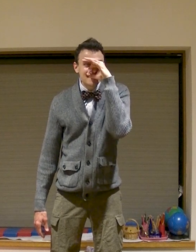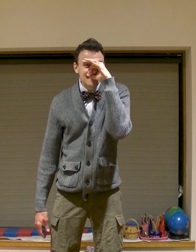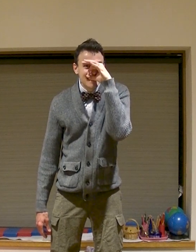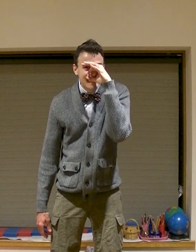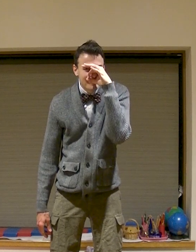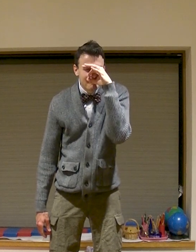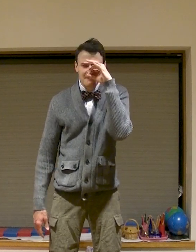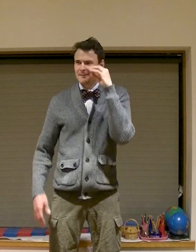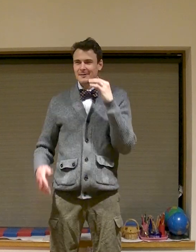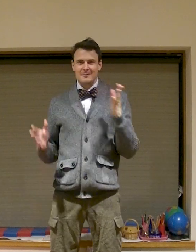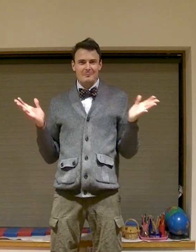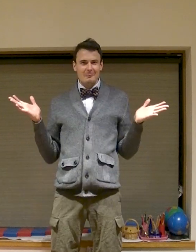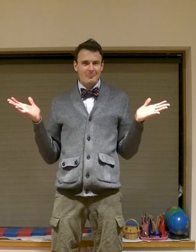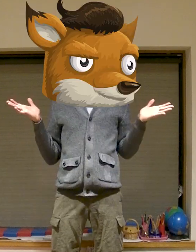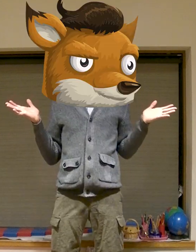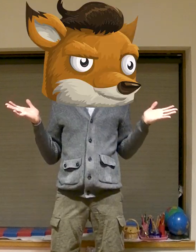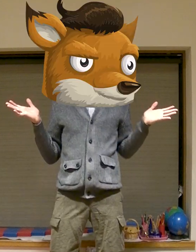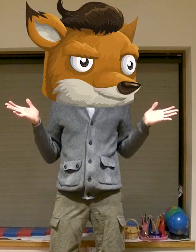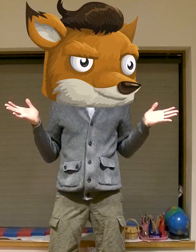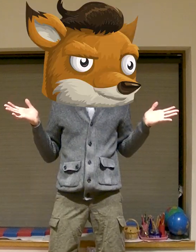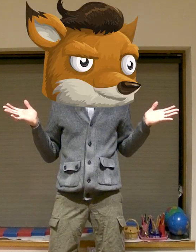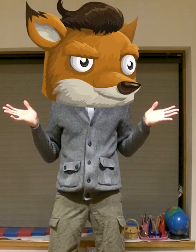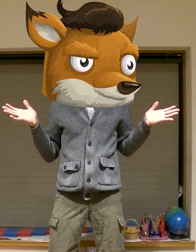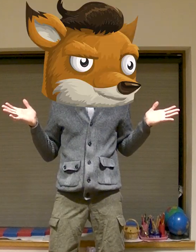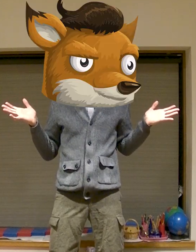what does the fox say